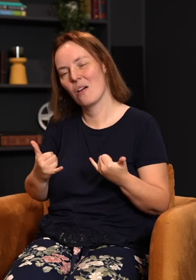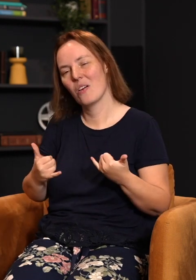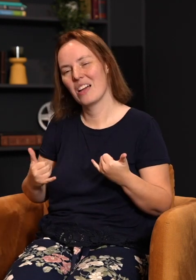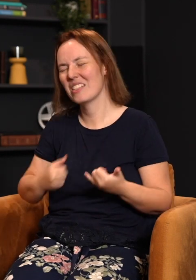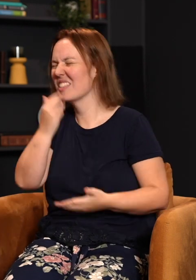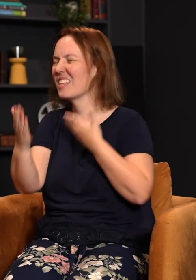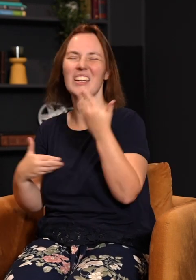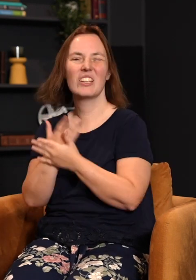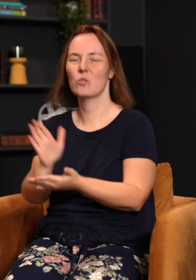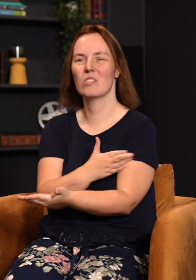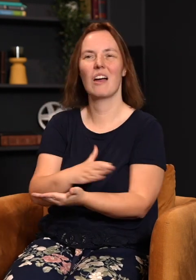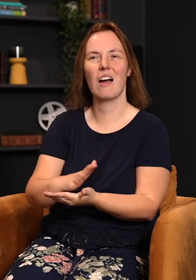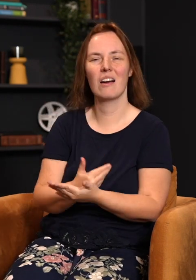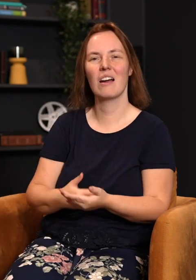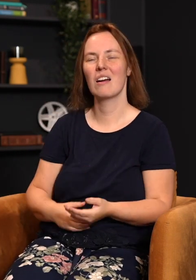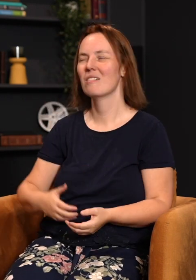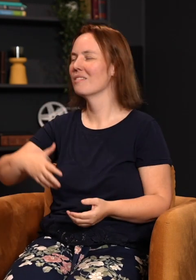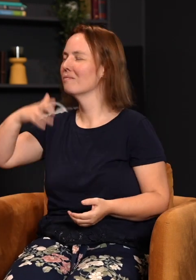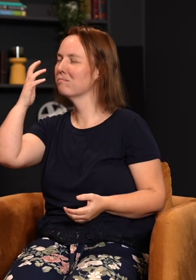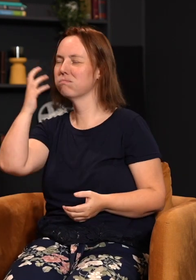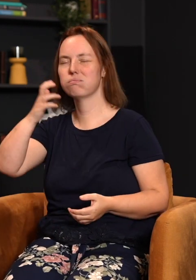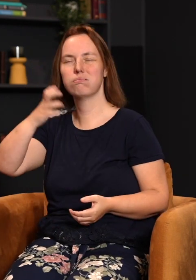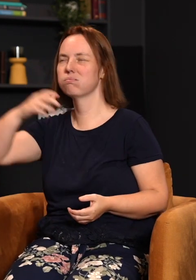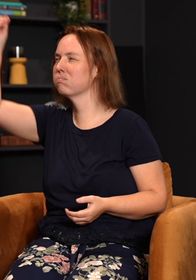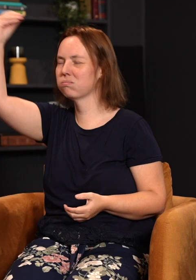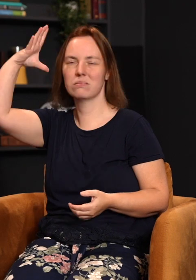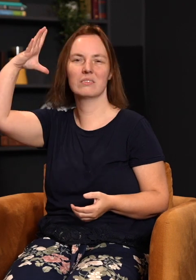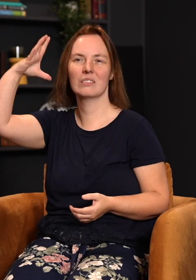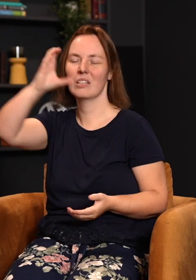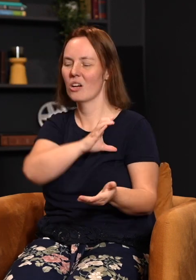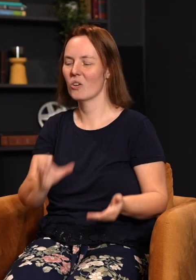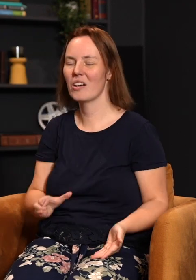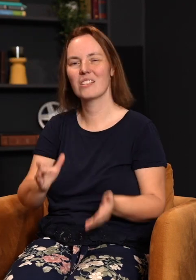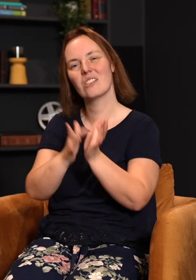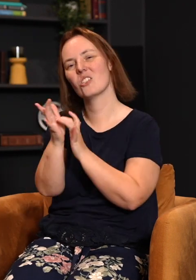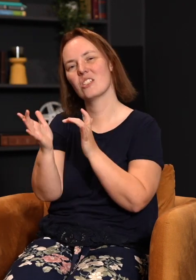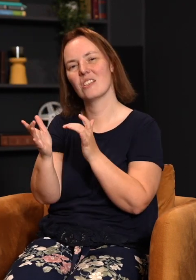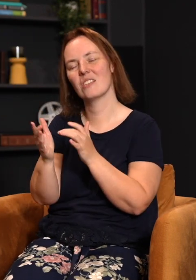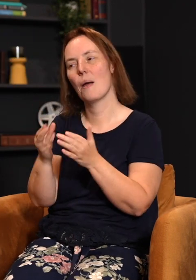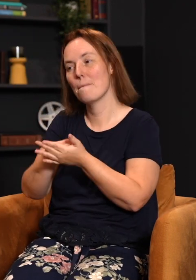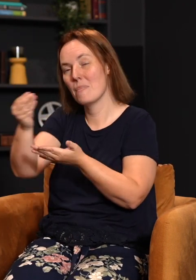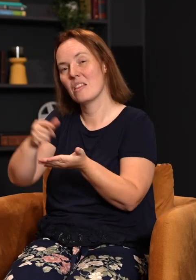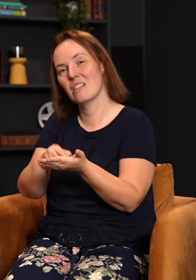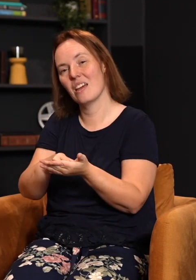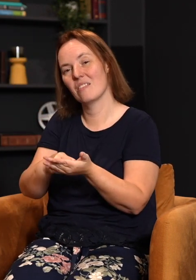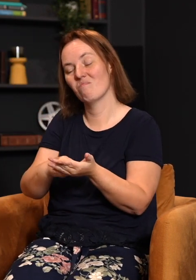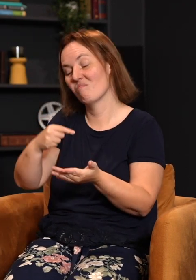I sing a brand new song. What is it? Amazing grace. Christ Jesus paid the debt